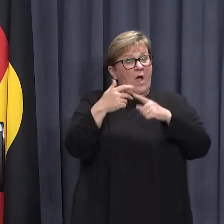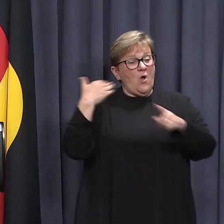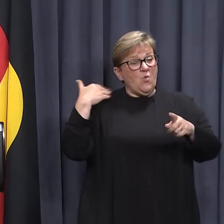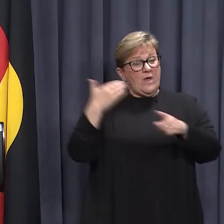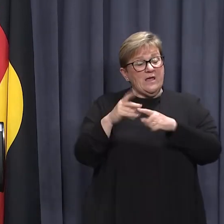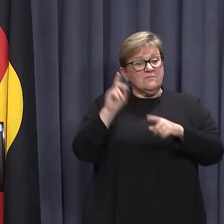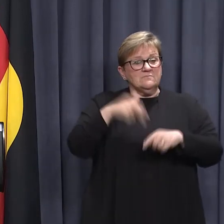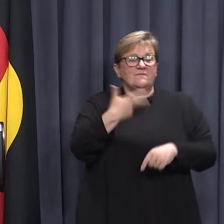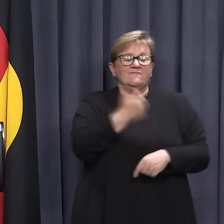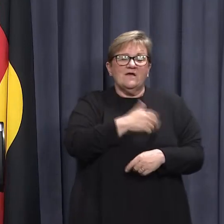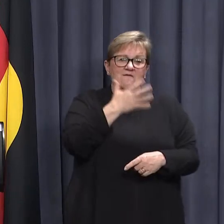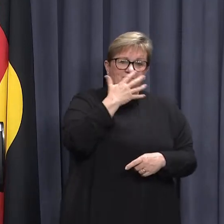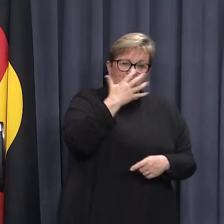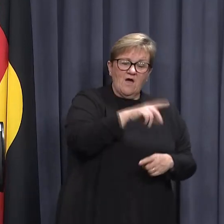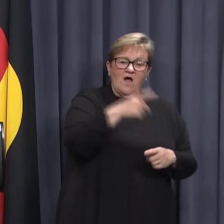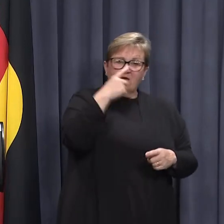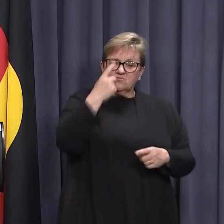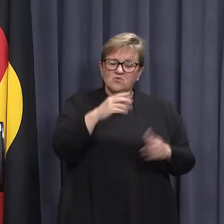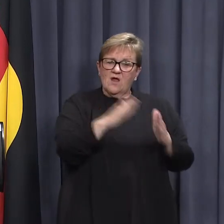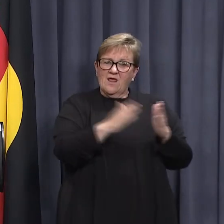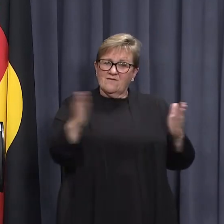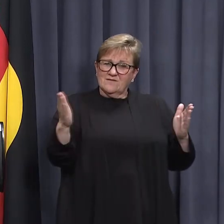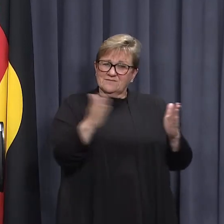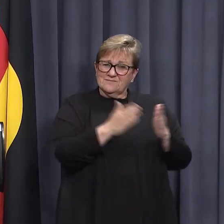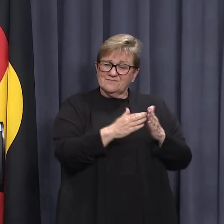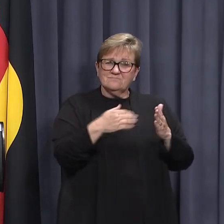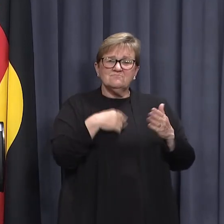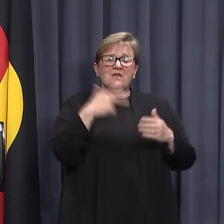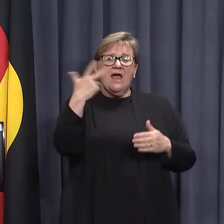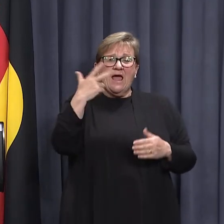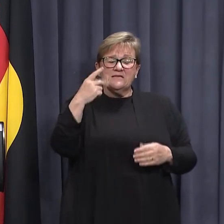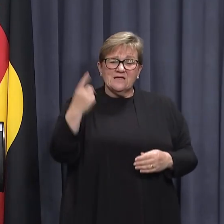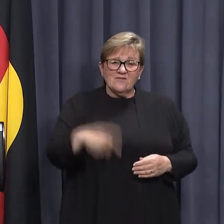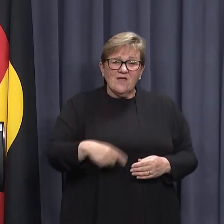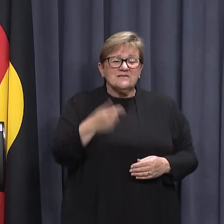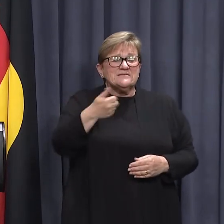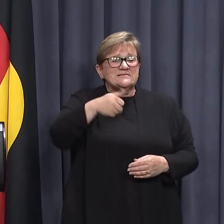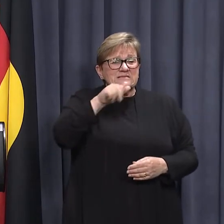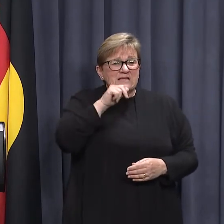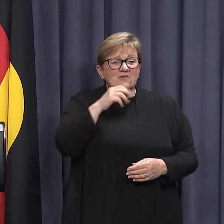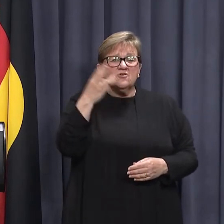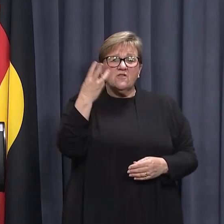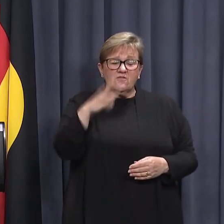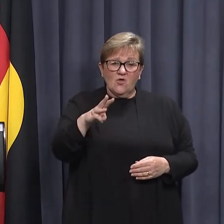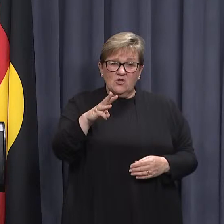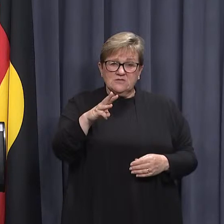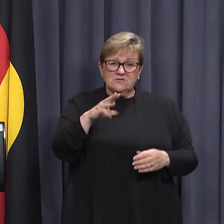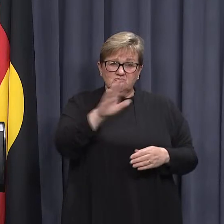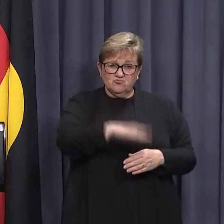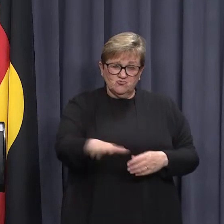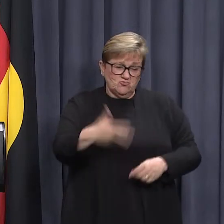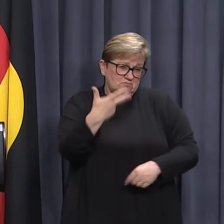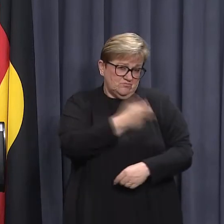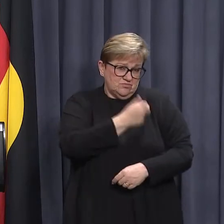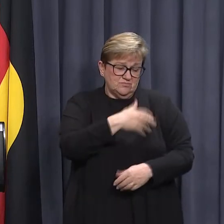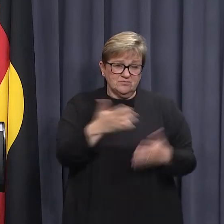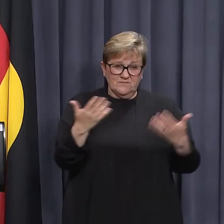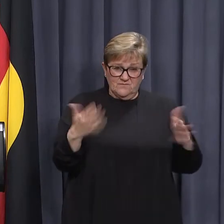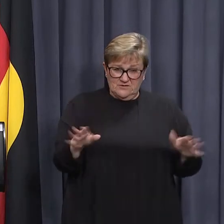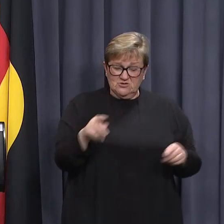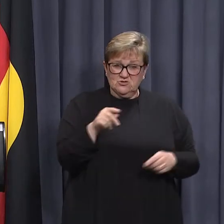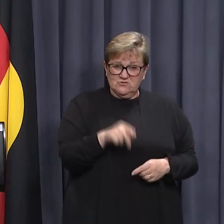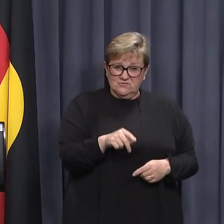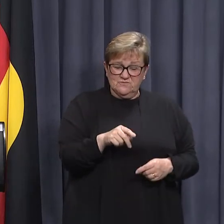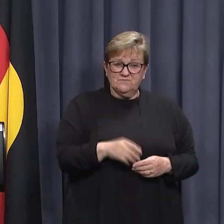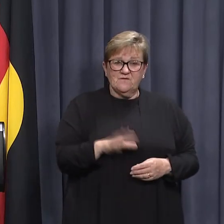administering vaccines to five to 11 year olds. We've administered 18,630 doses of the paediatric COVID